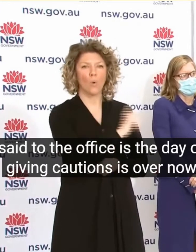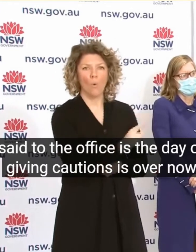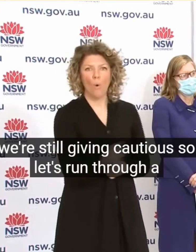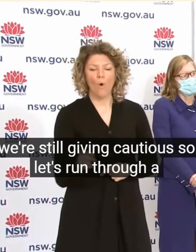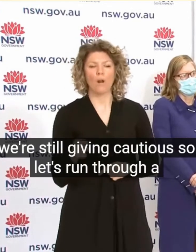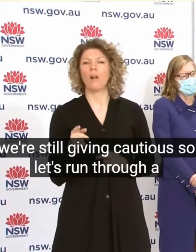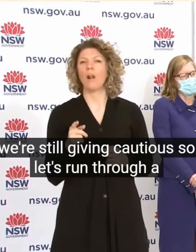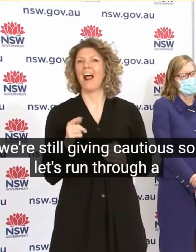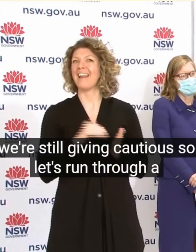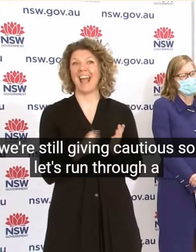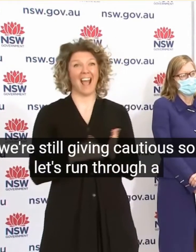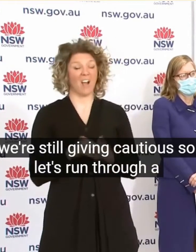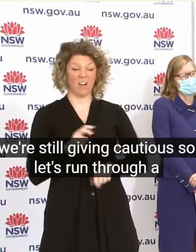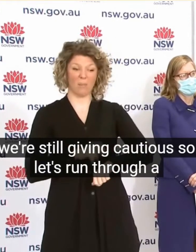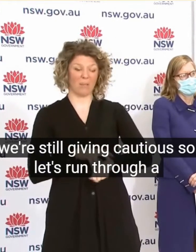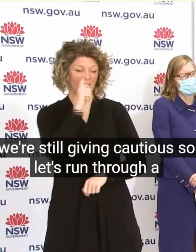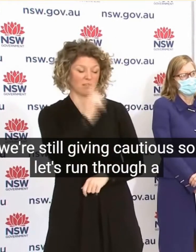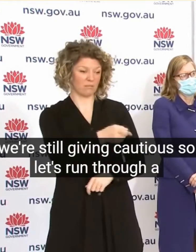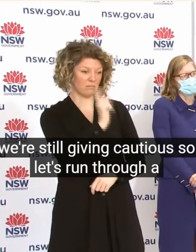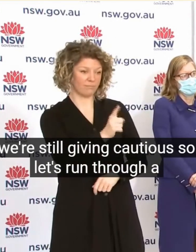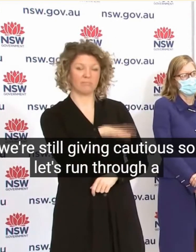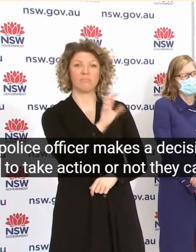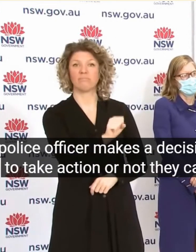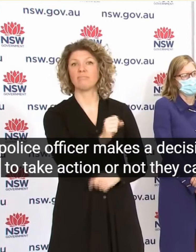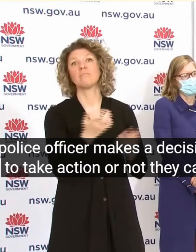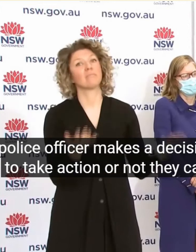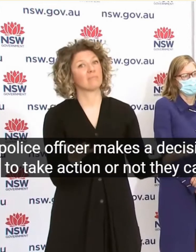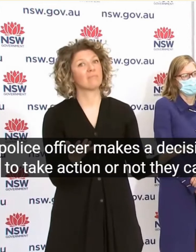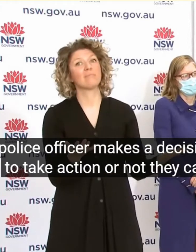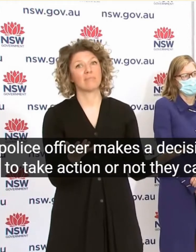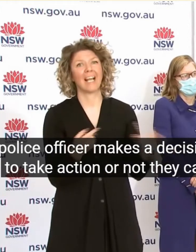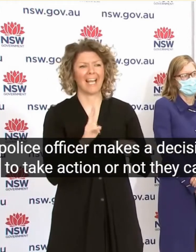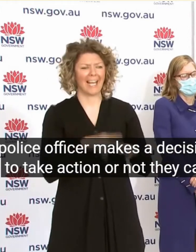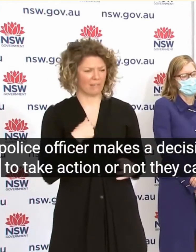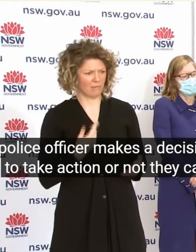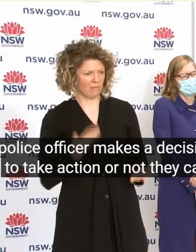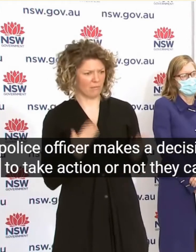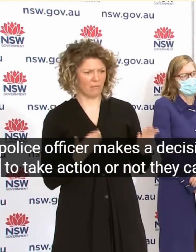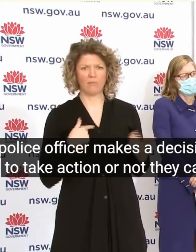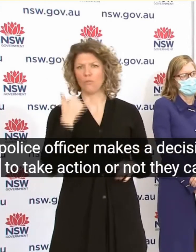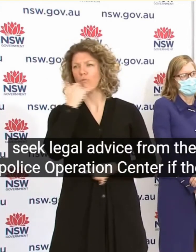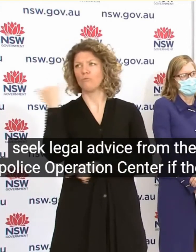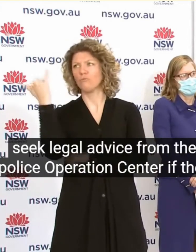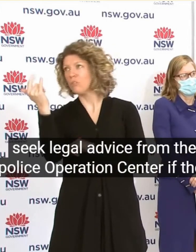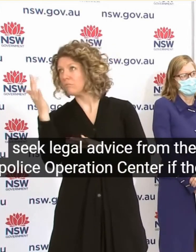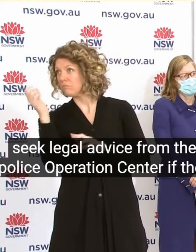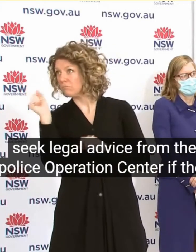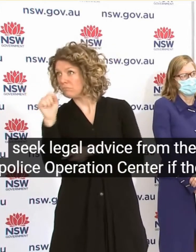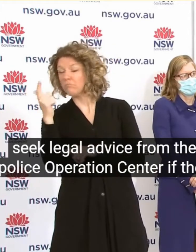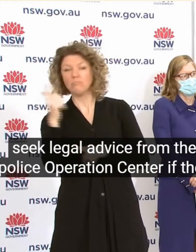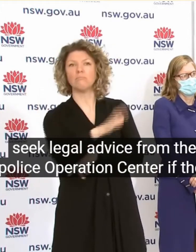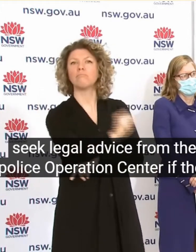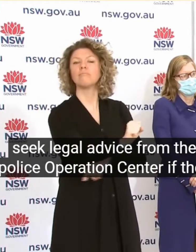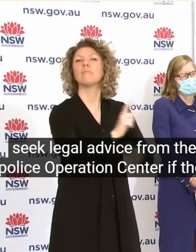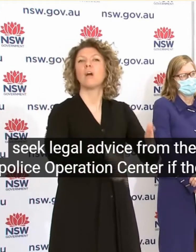Officer Makes A Decision To Take Action Or Not They Can Seek Legal Advice From The Police Operations Center If They Make A Decision To Write The Ticket That